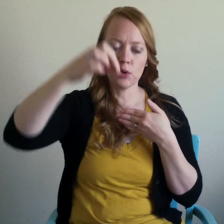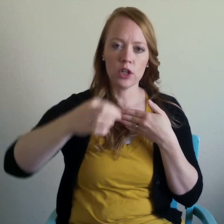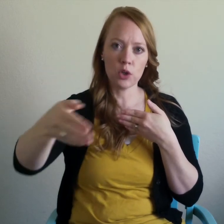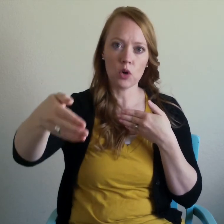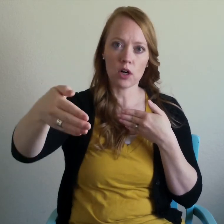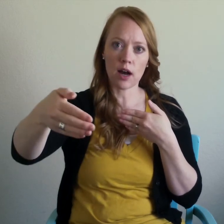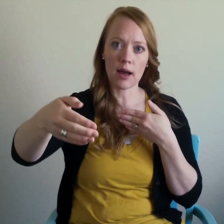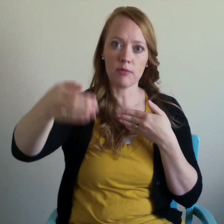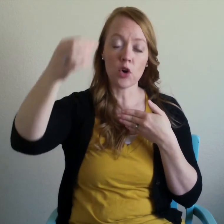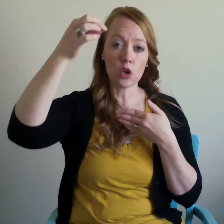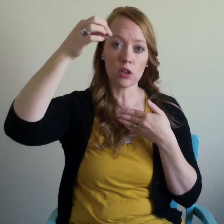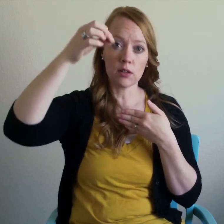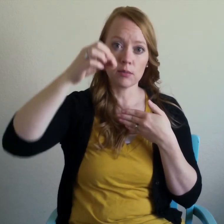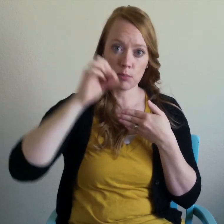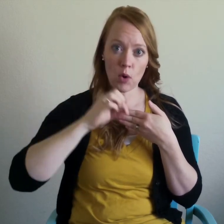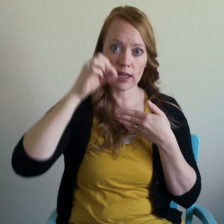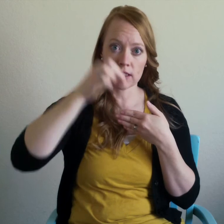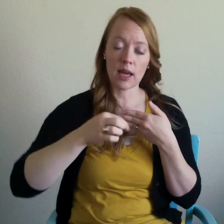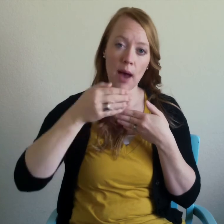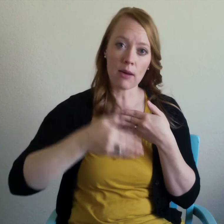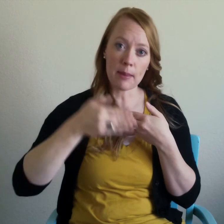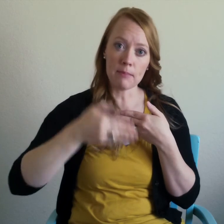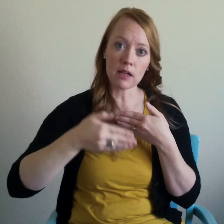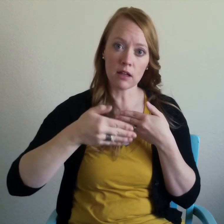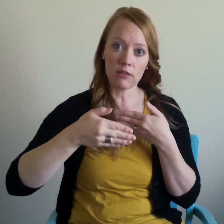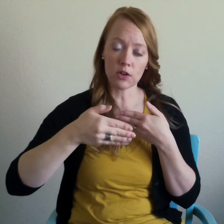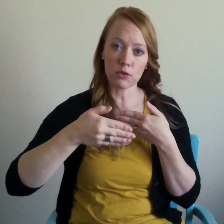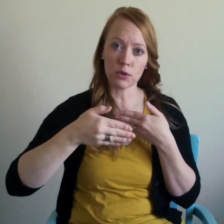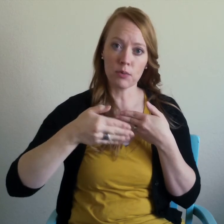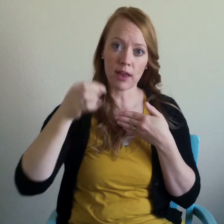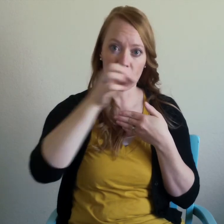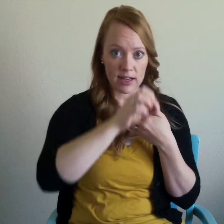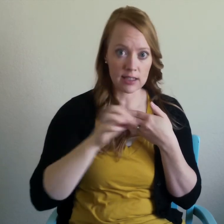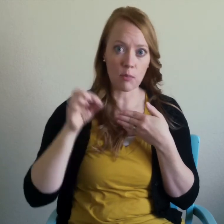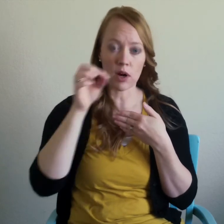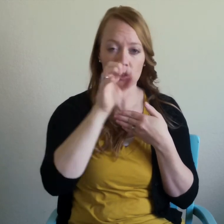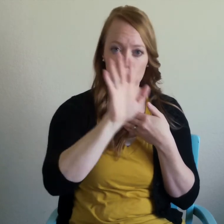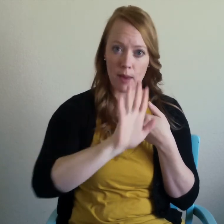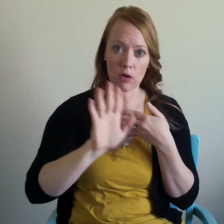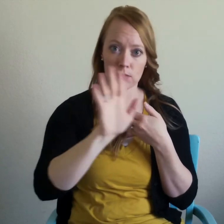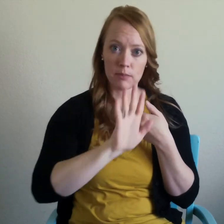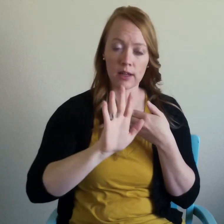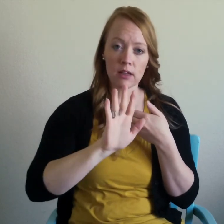put your um focal point about in the middle of your group like find someone who's about middle